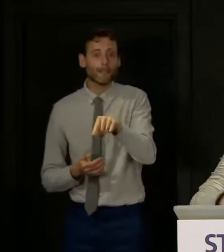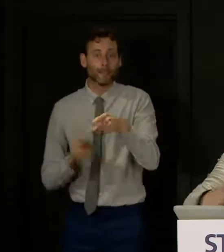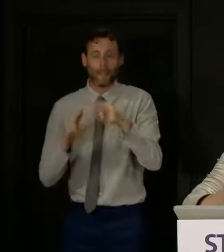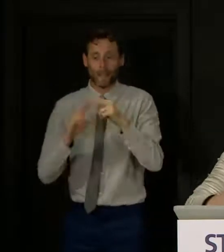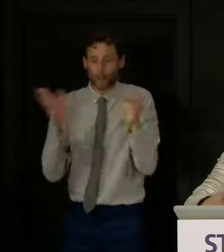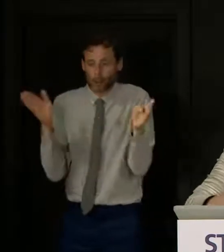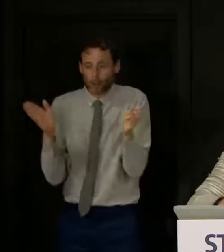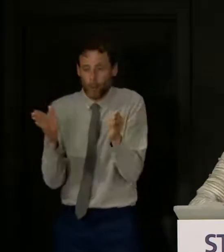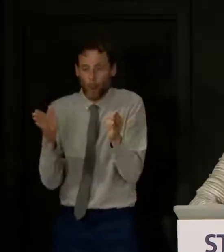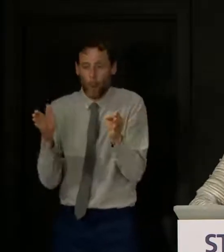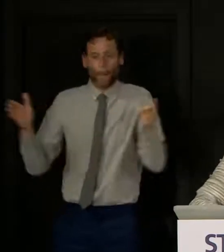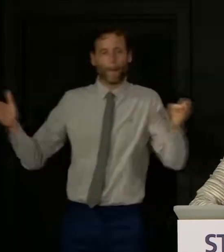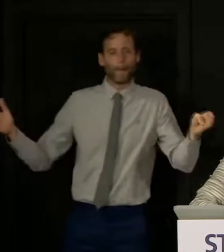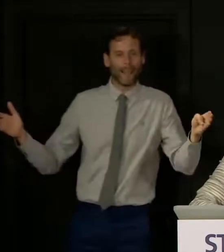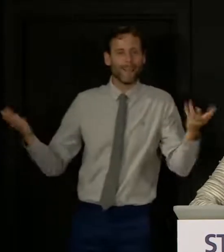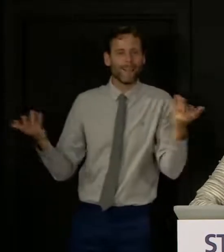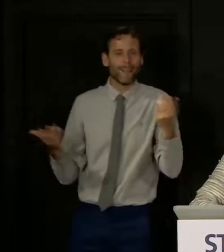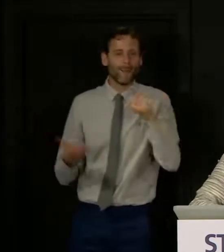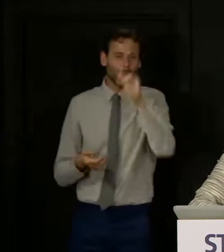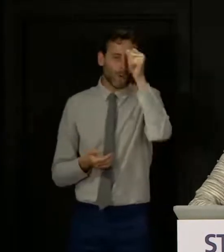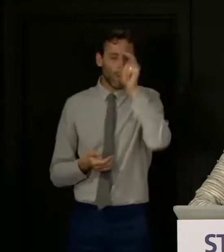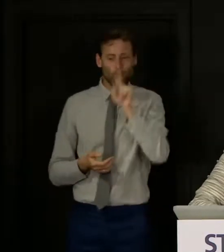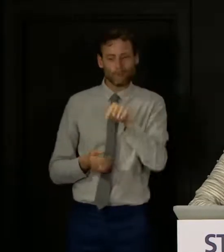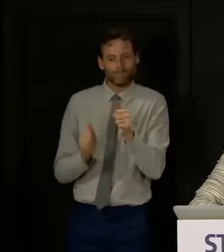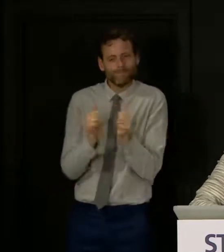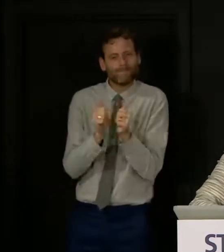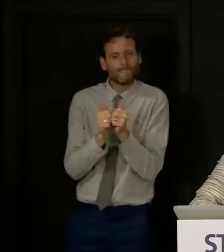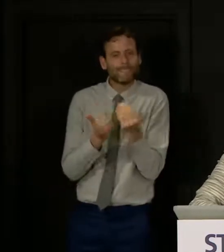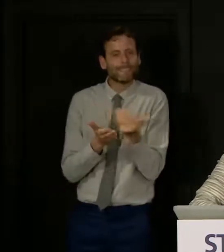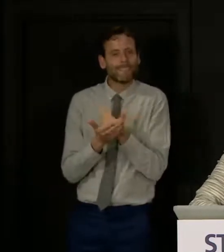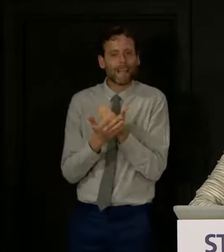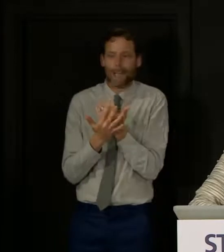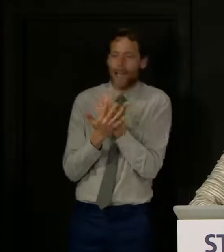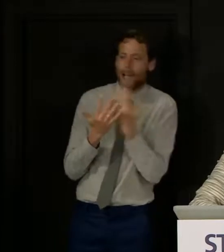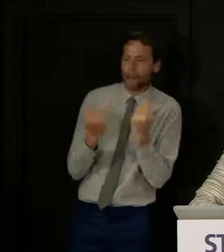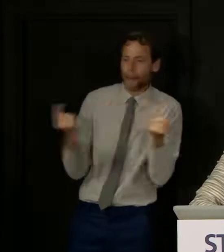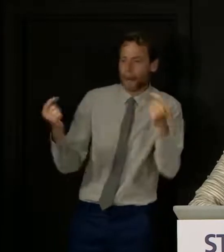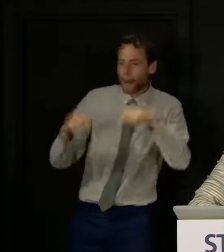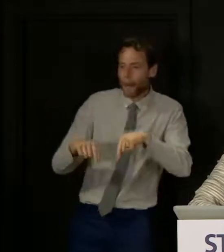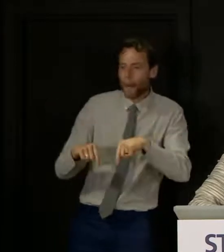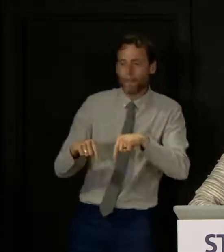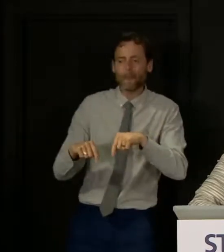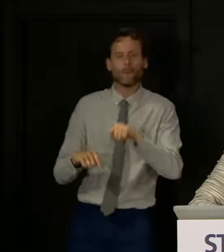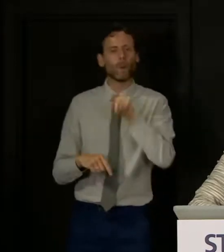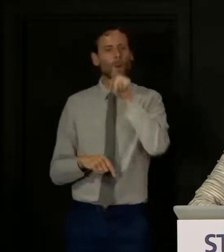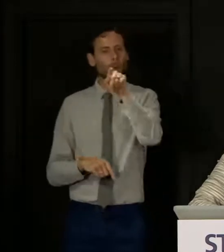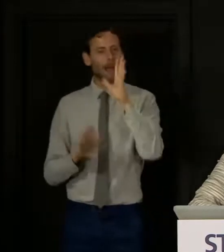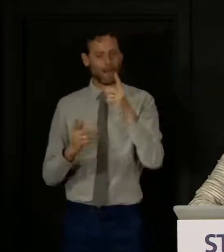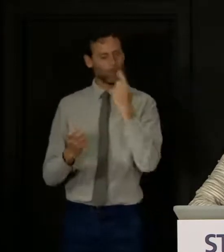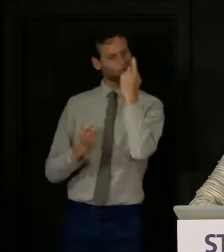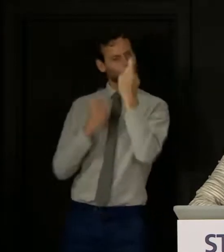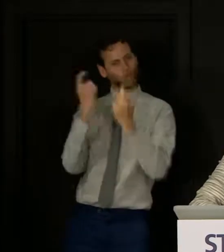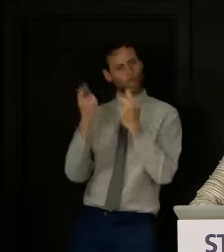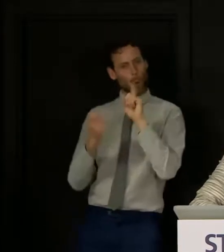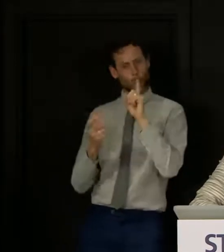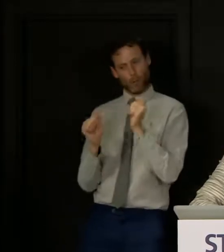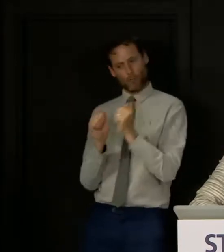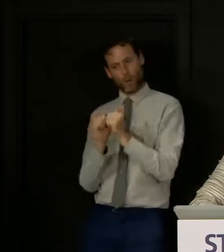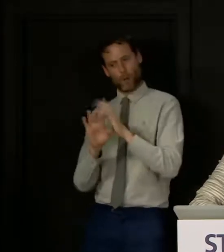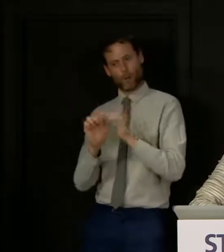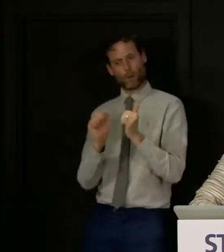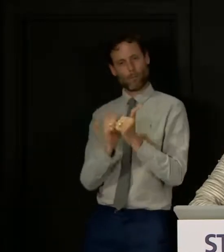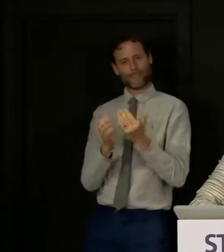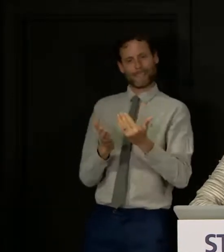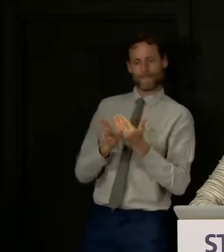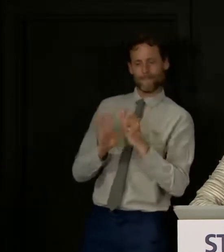people can safely socially distance within it. So it's about making these really practical judgments, remembering that it is all about